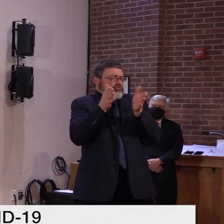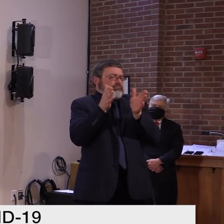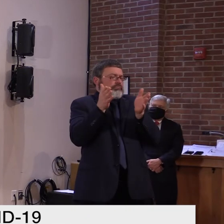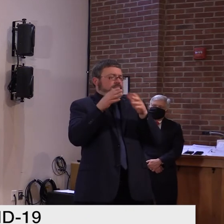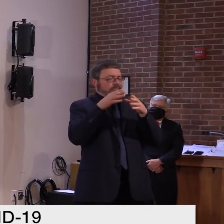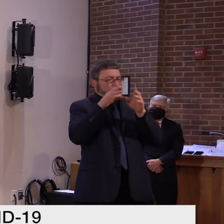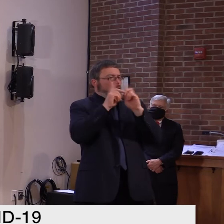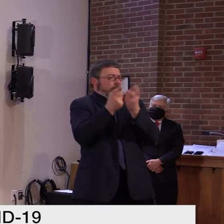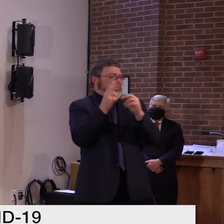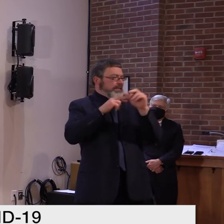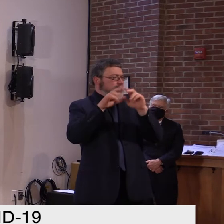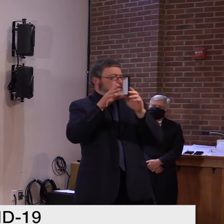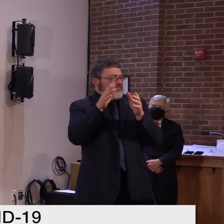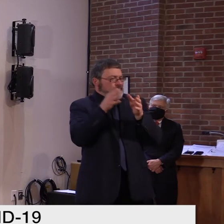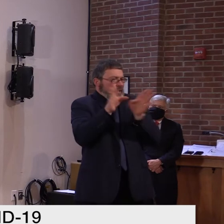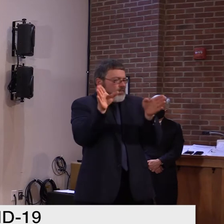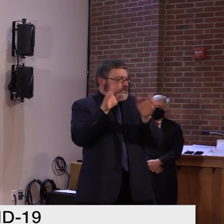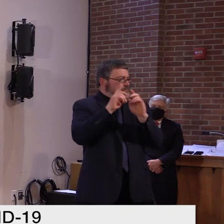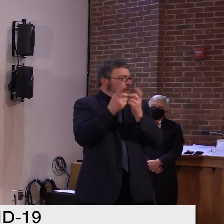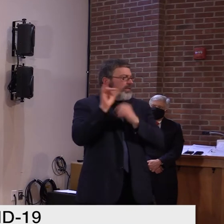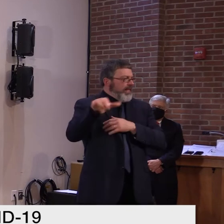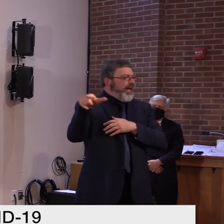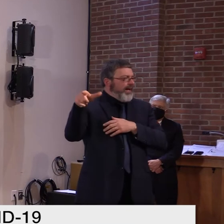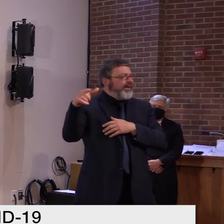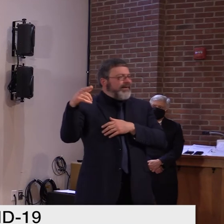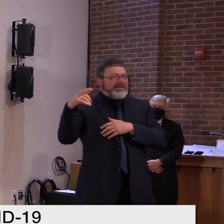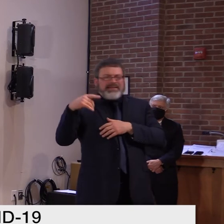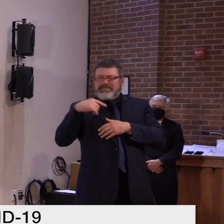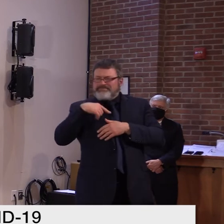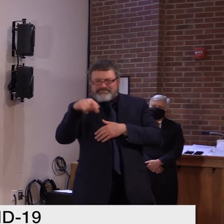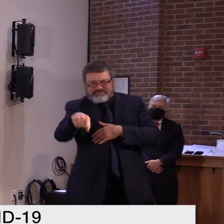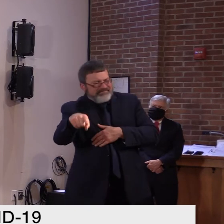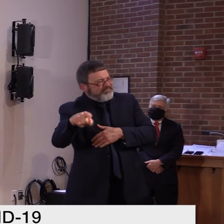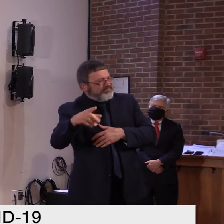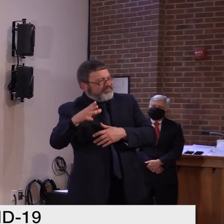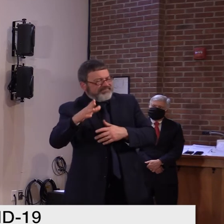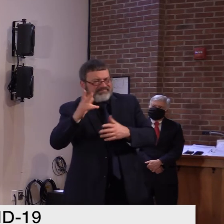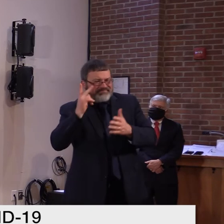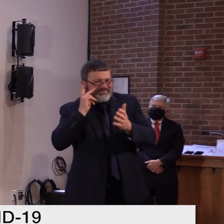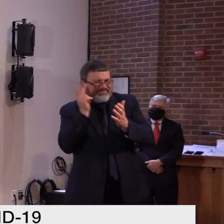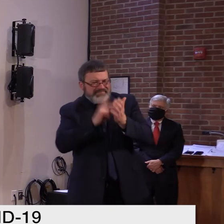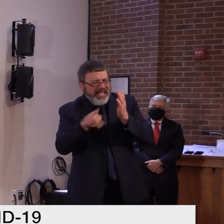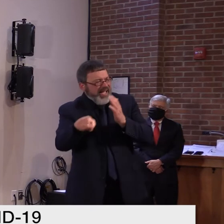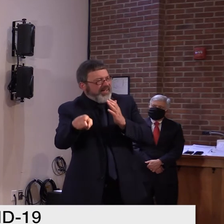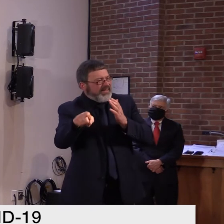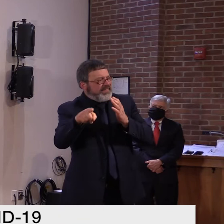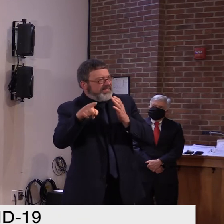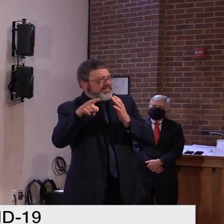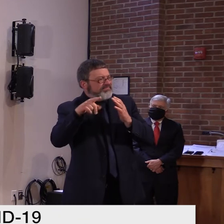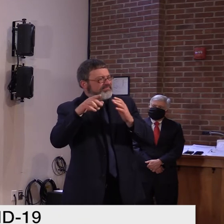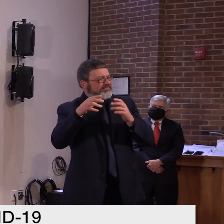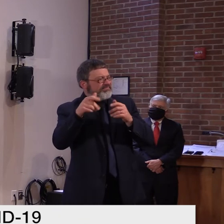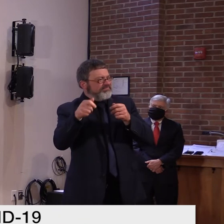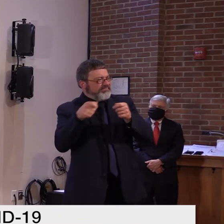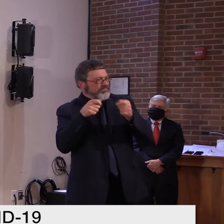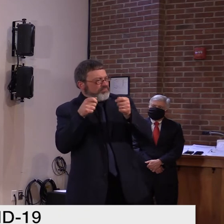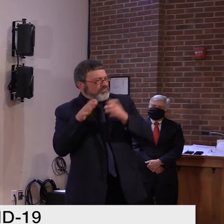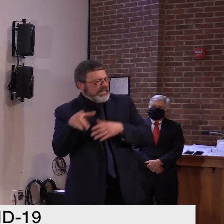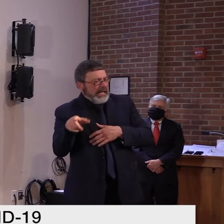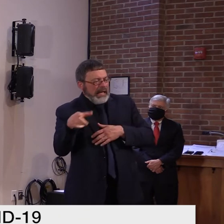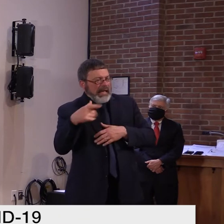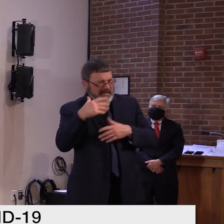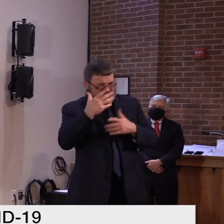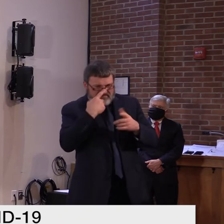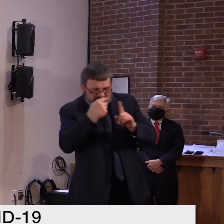um, maybe Secretary Young, just so you can go through the, we can go through the process with you. I don't have everything, all the details here, and it'd be unfair to, to